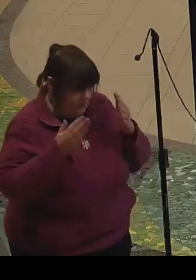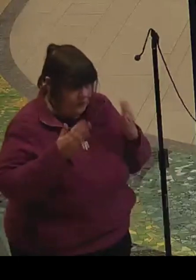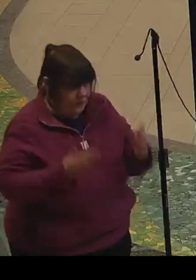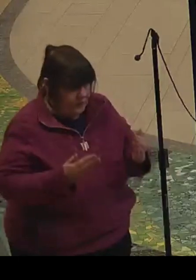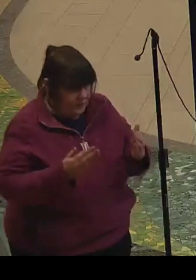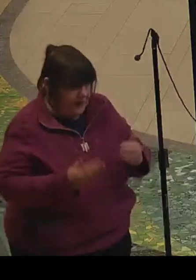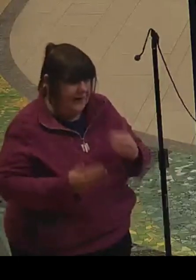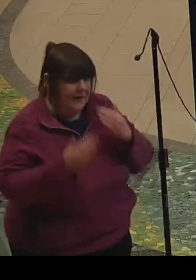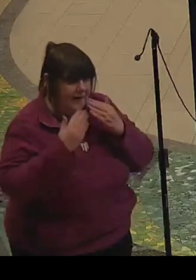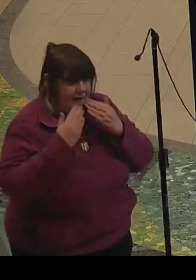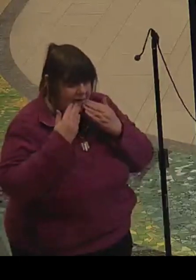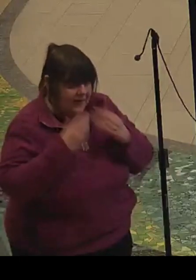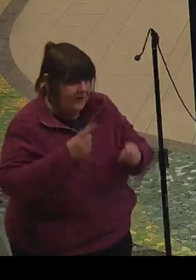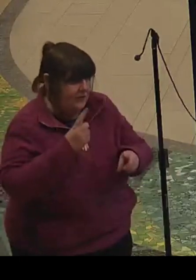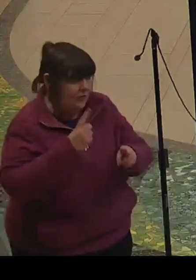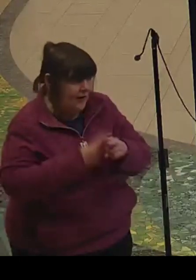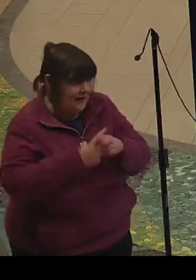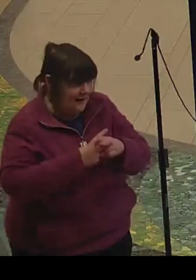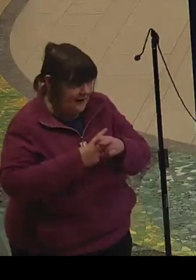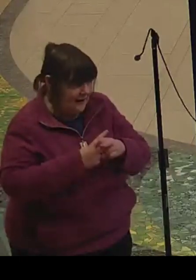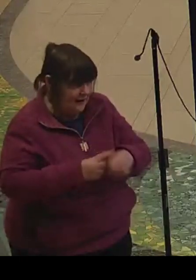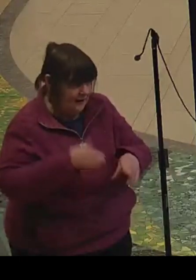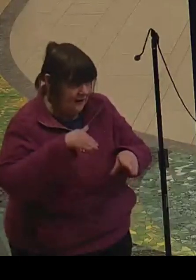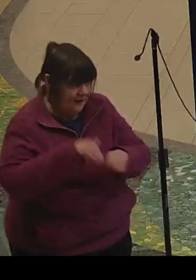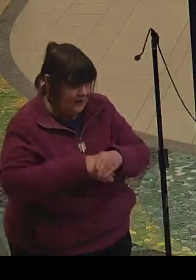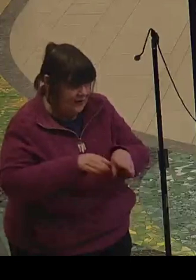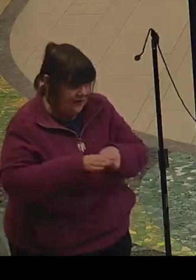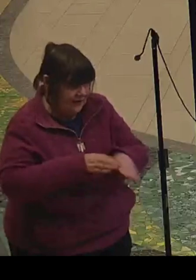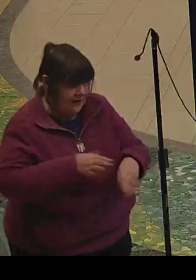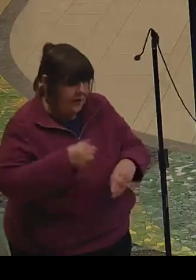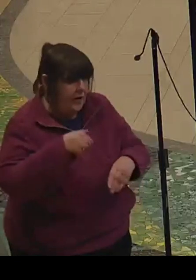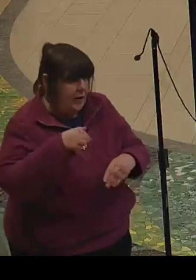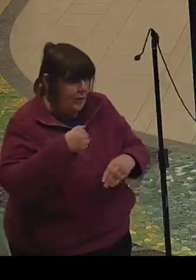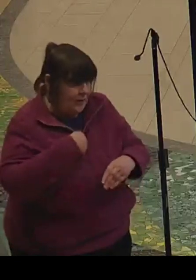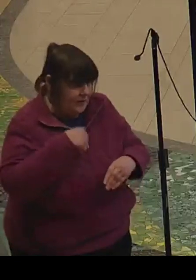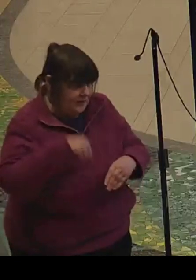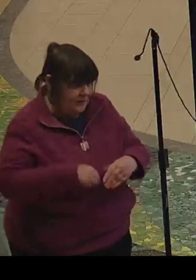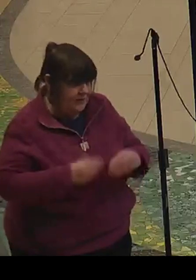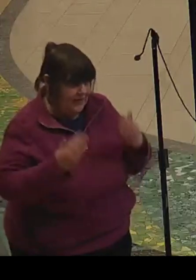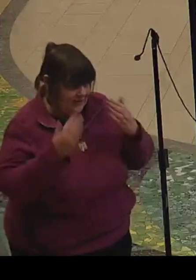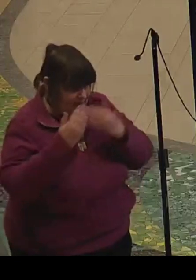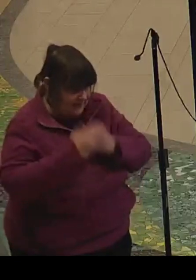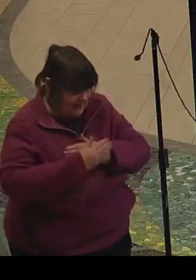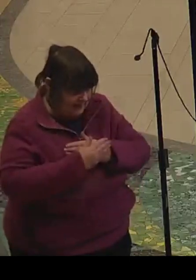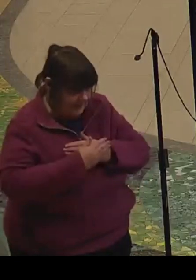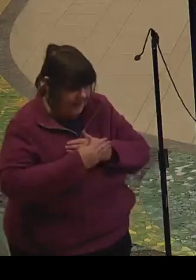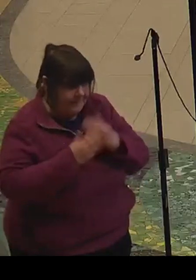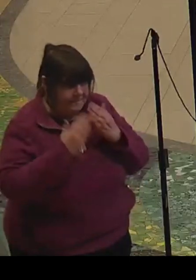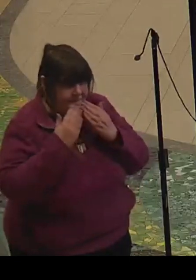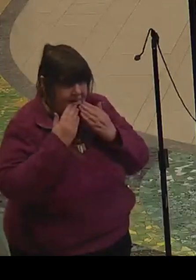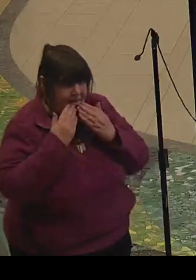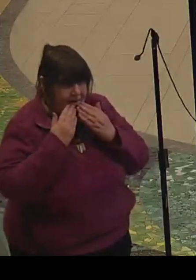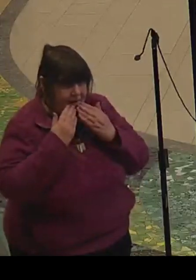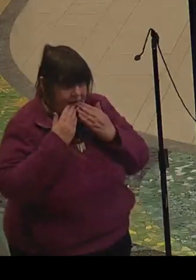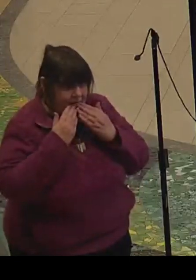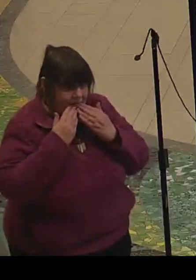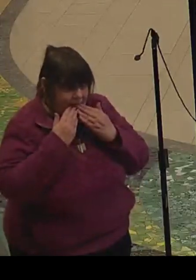So, thank you again for joining with us this evening.